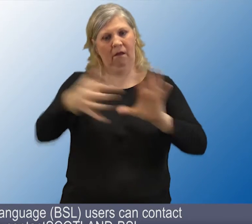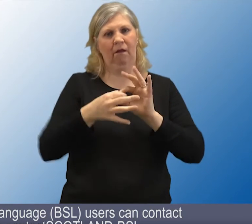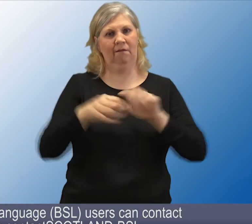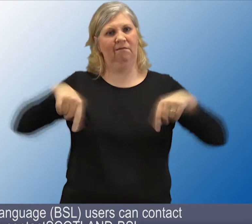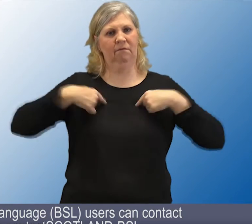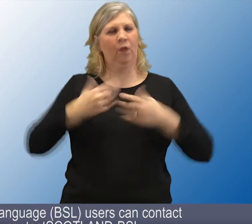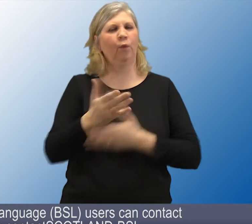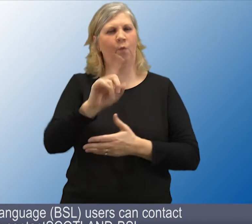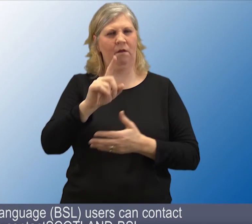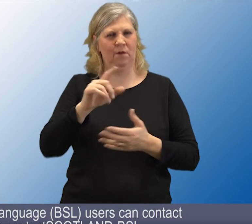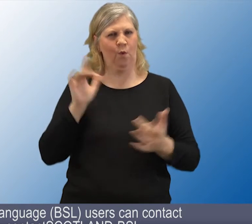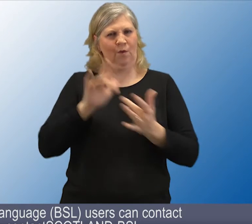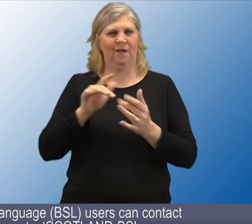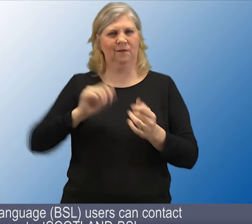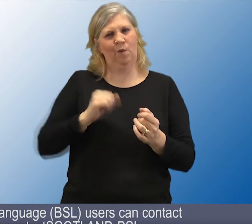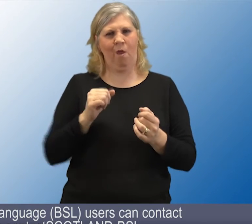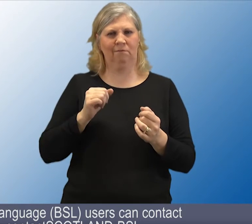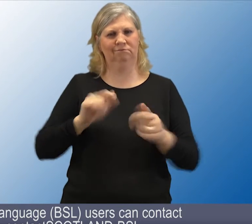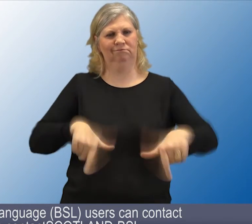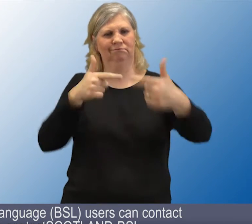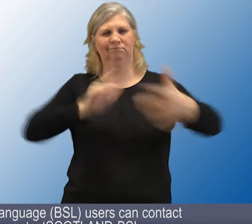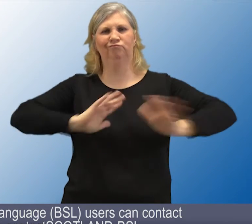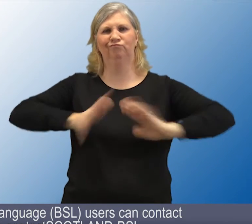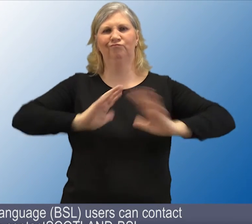Language users can contact us via ContactScotlandBSL